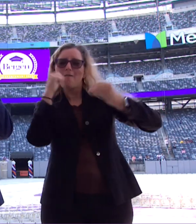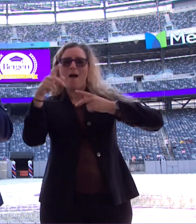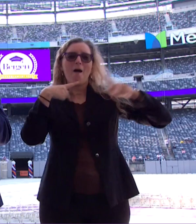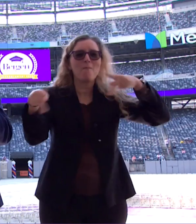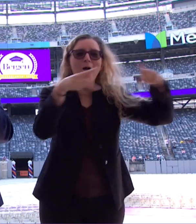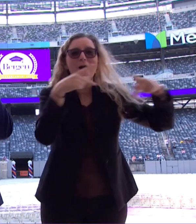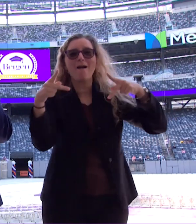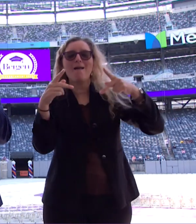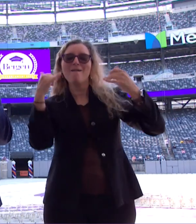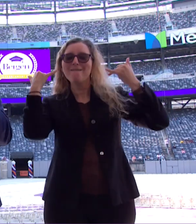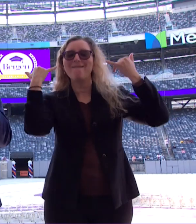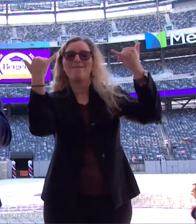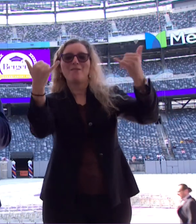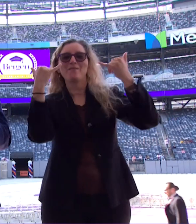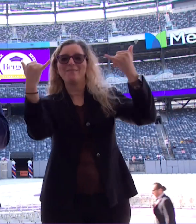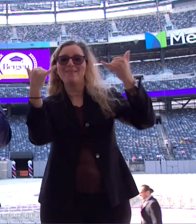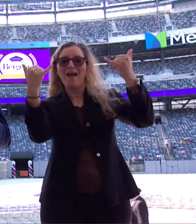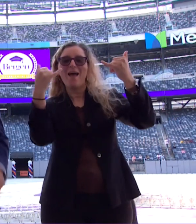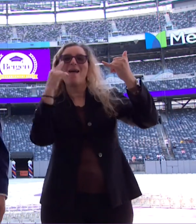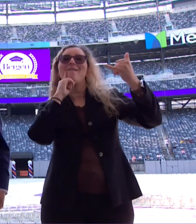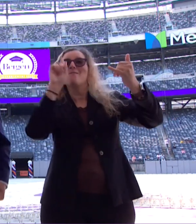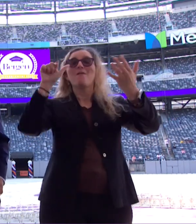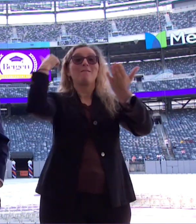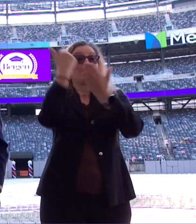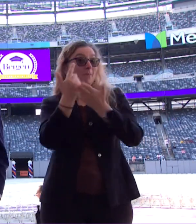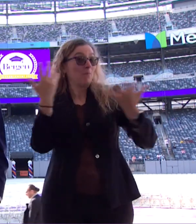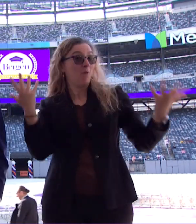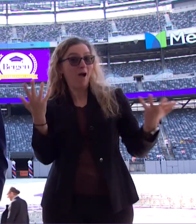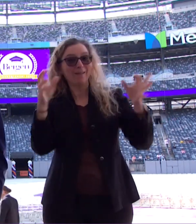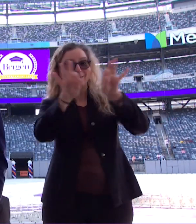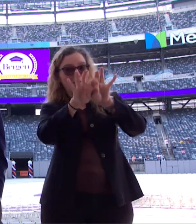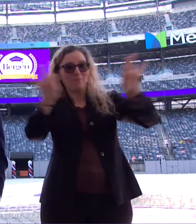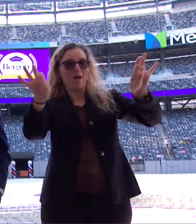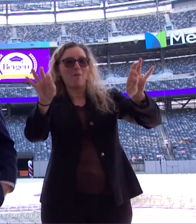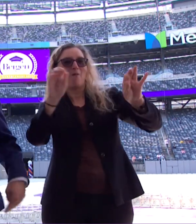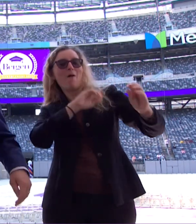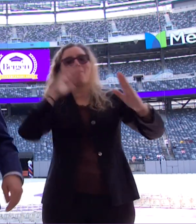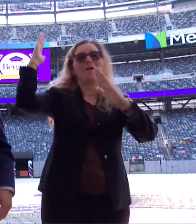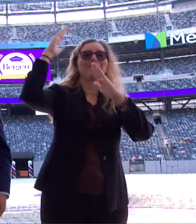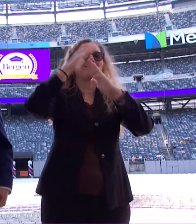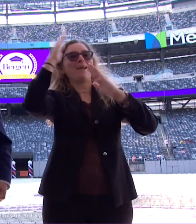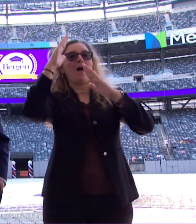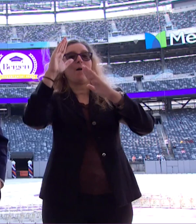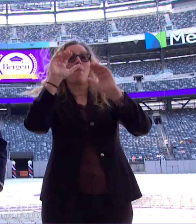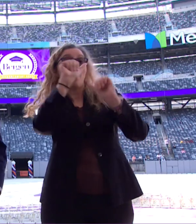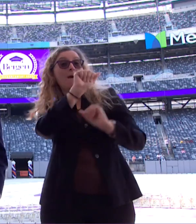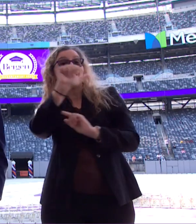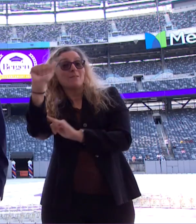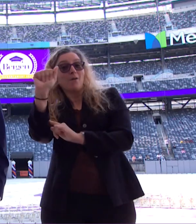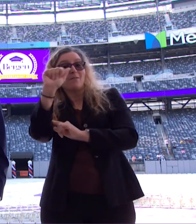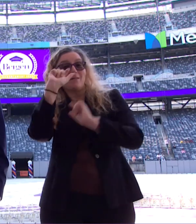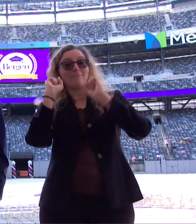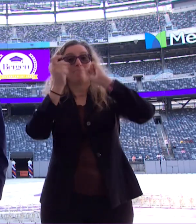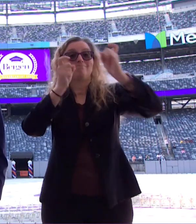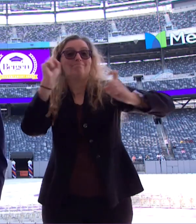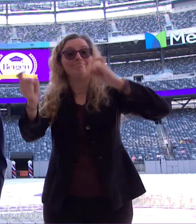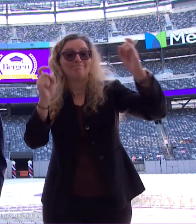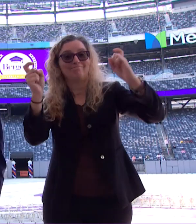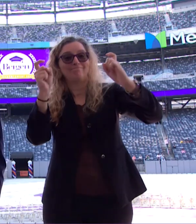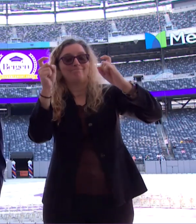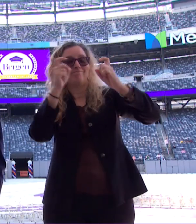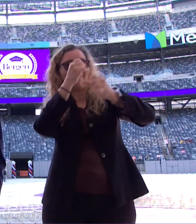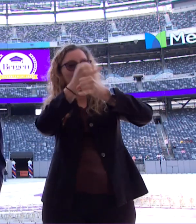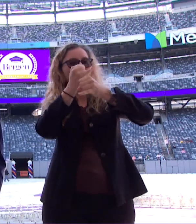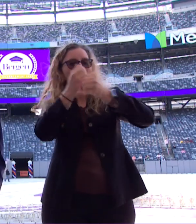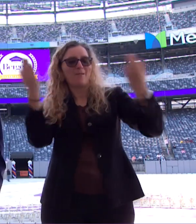pay off today with a diploma from the number one associate degree granting institution in the state